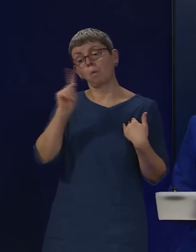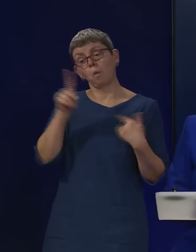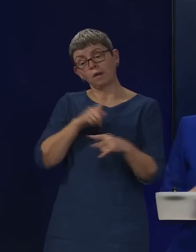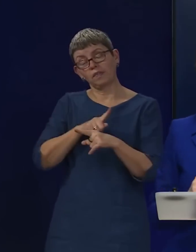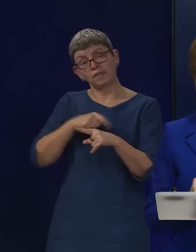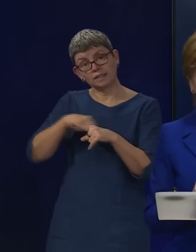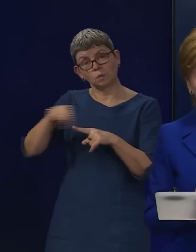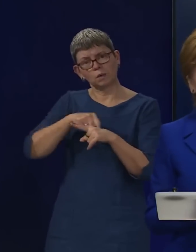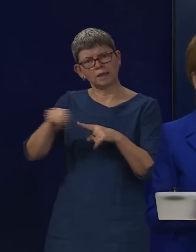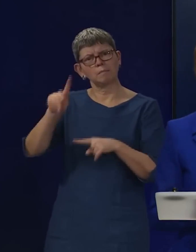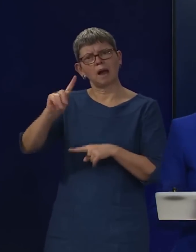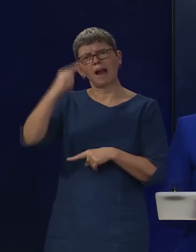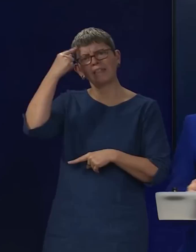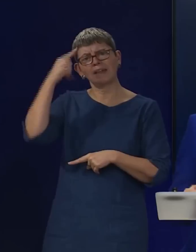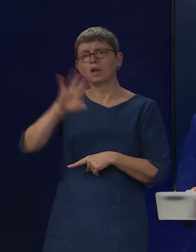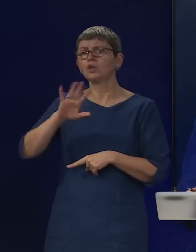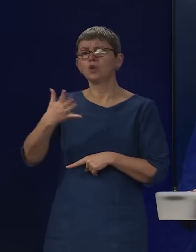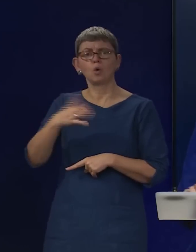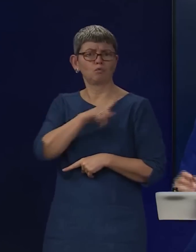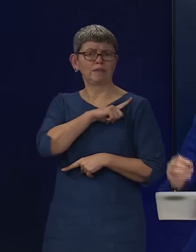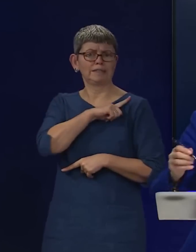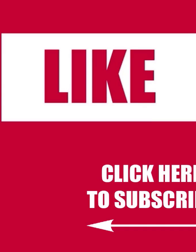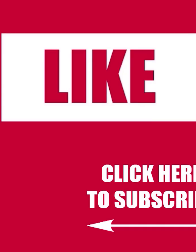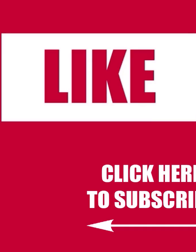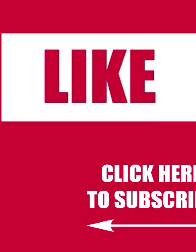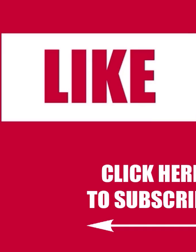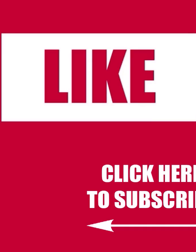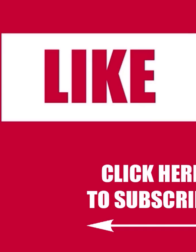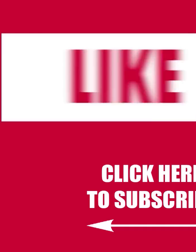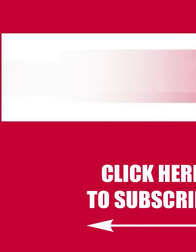whatsoever for the action that is being talked about.